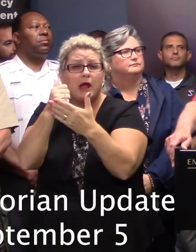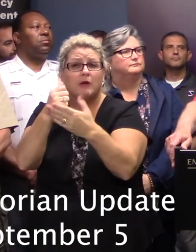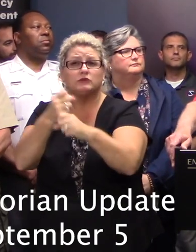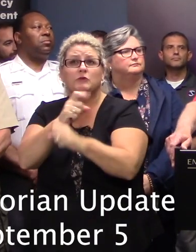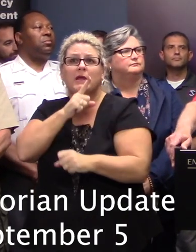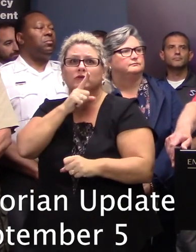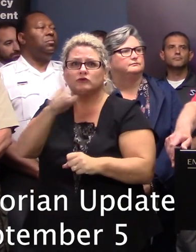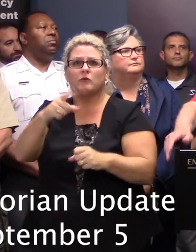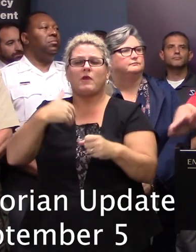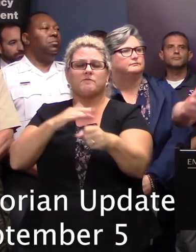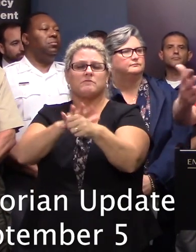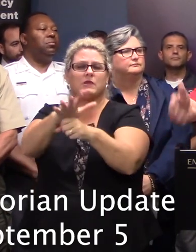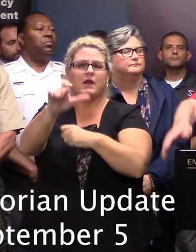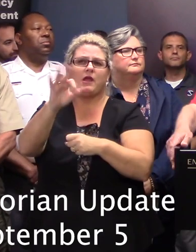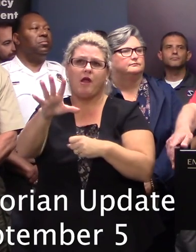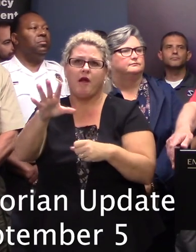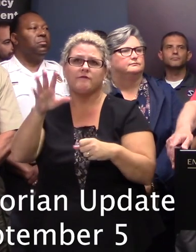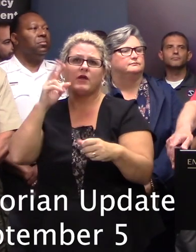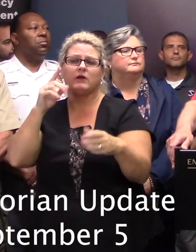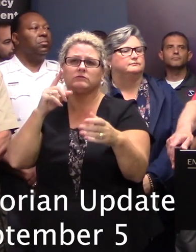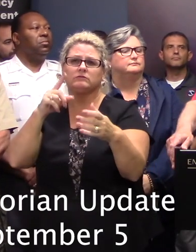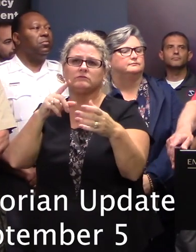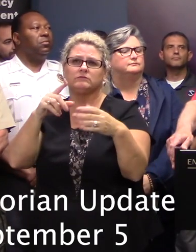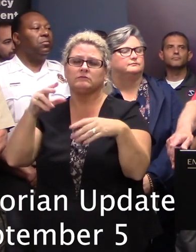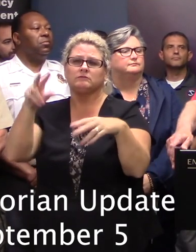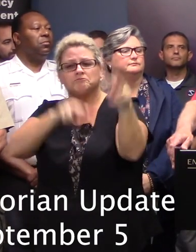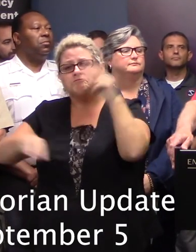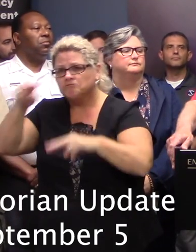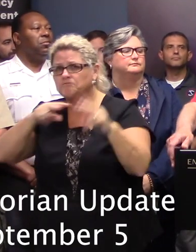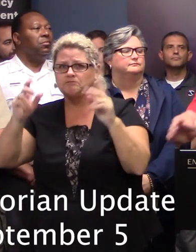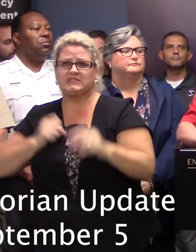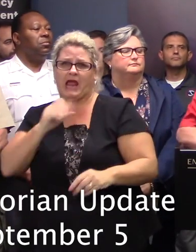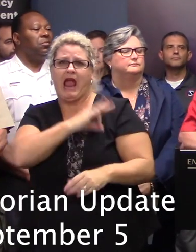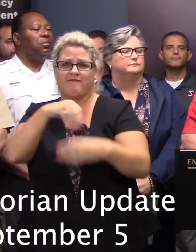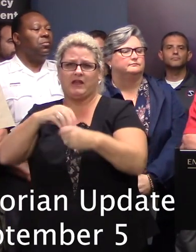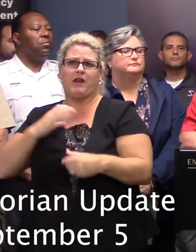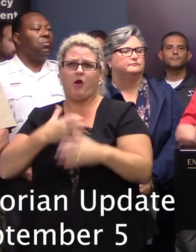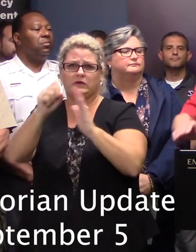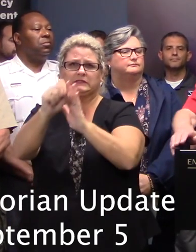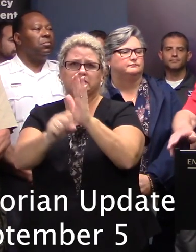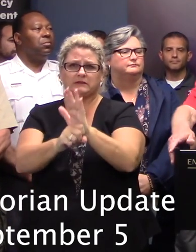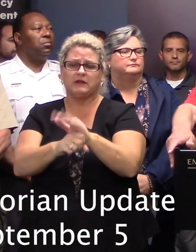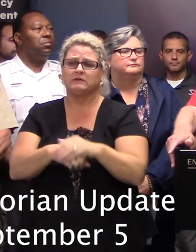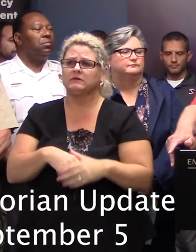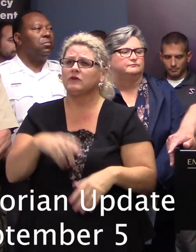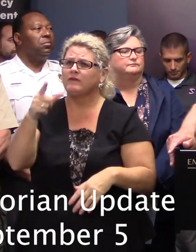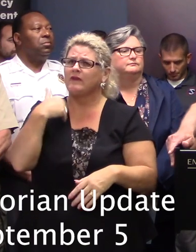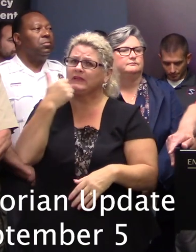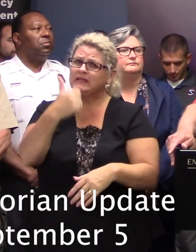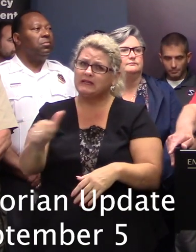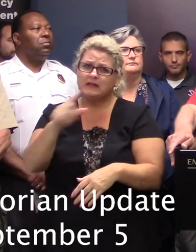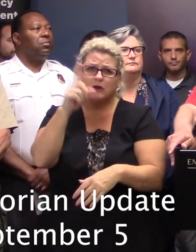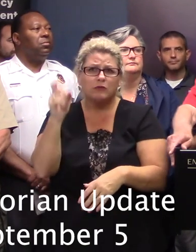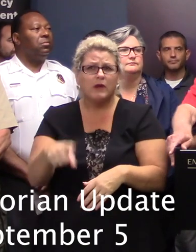adjusting staff already in place in the state. If you have any questions or need